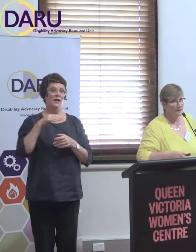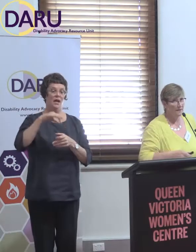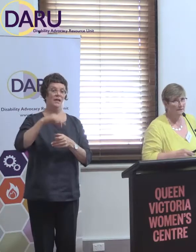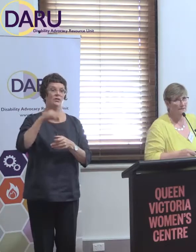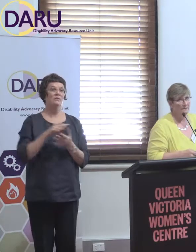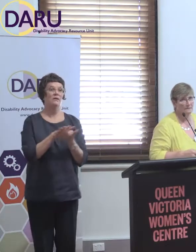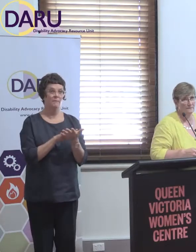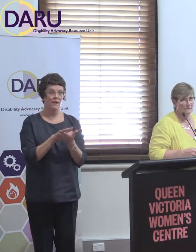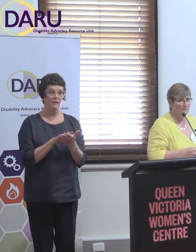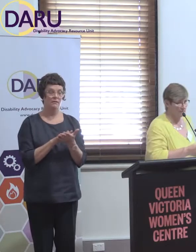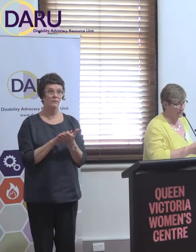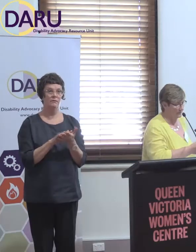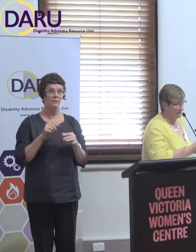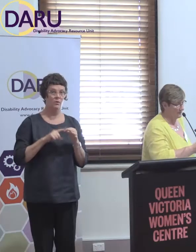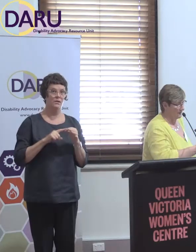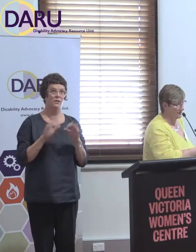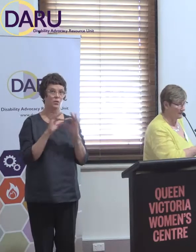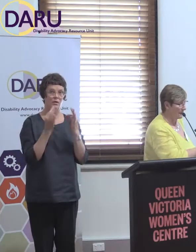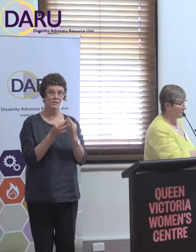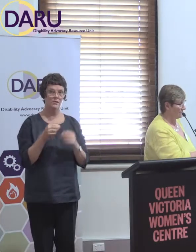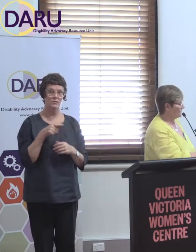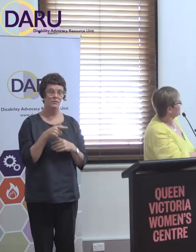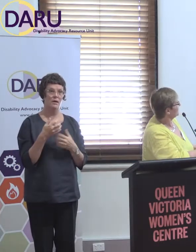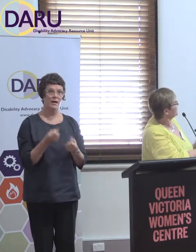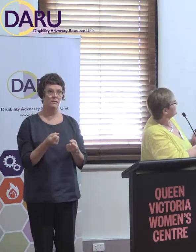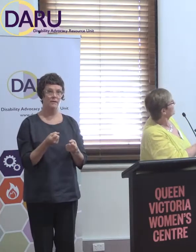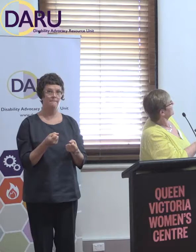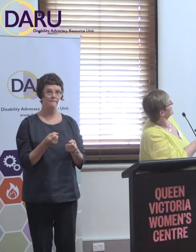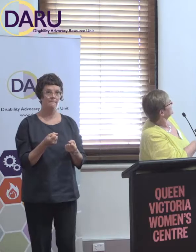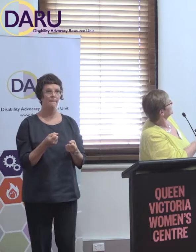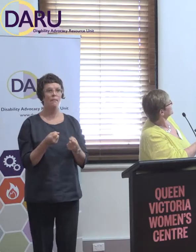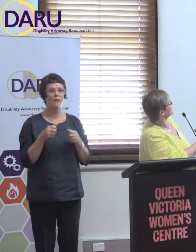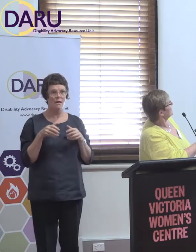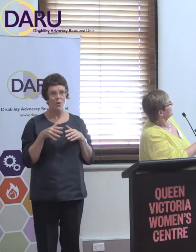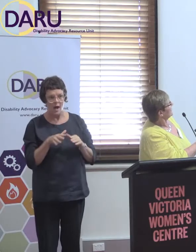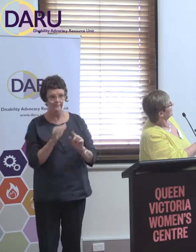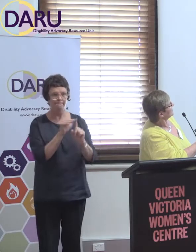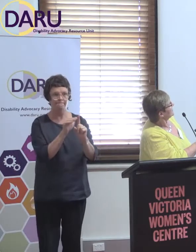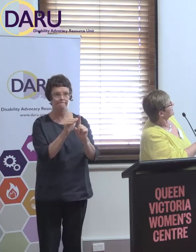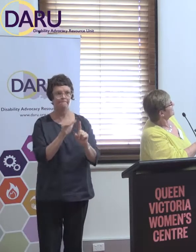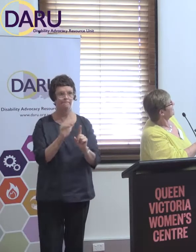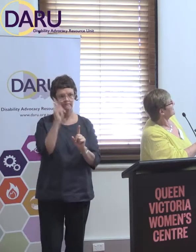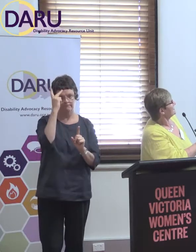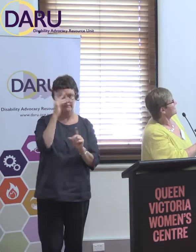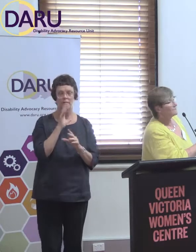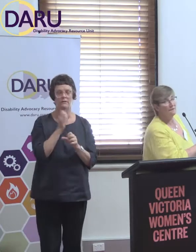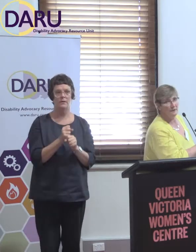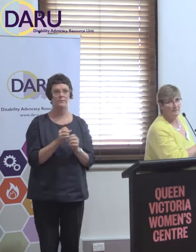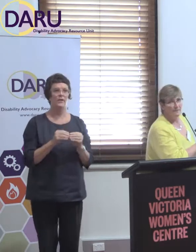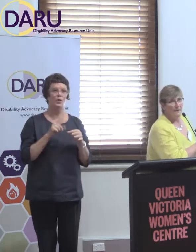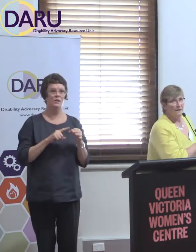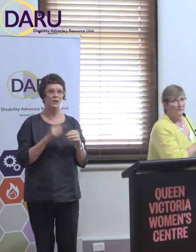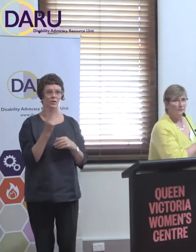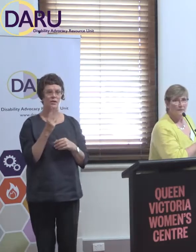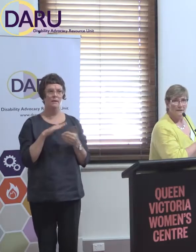had, you know, they had a way of getting at the politicians. However, so Queensland is 13